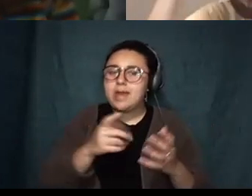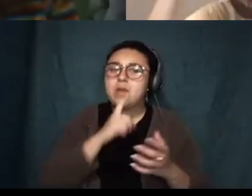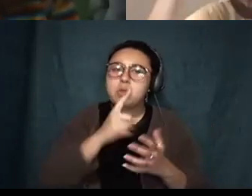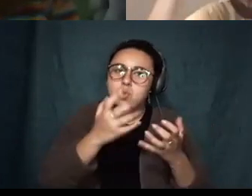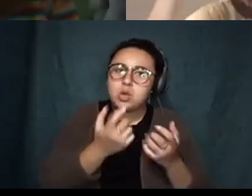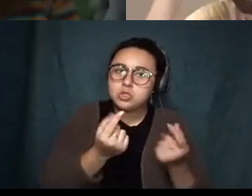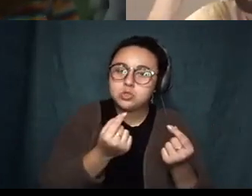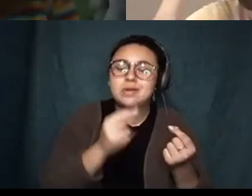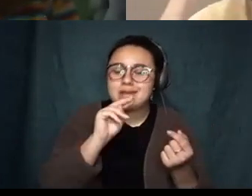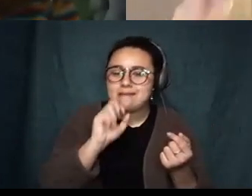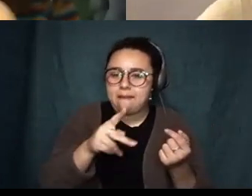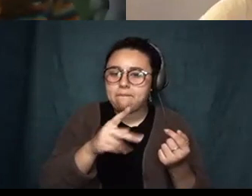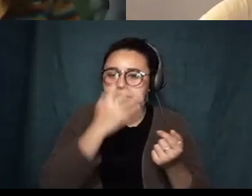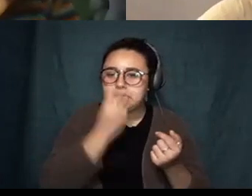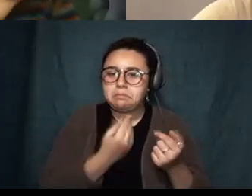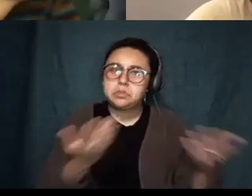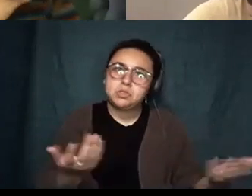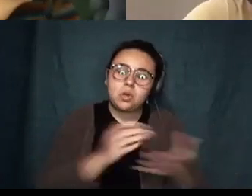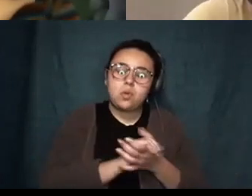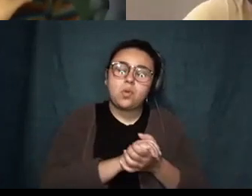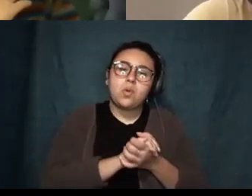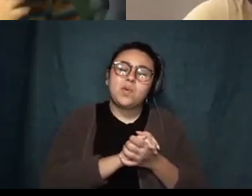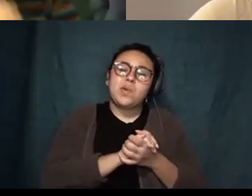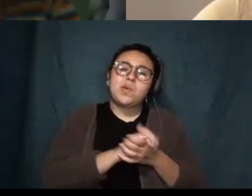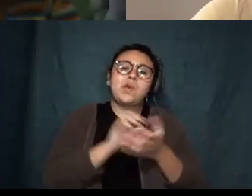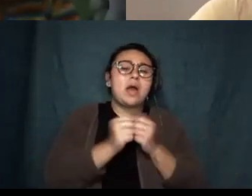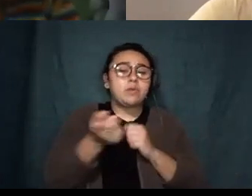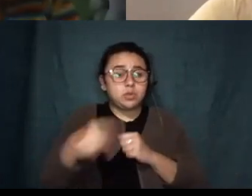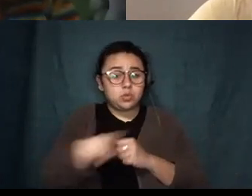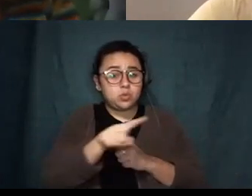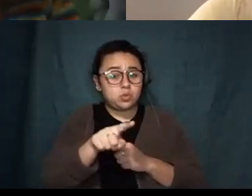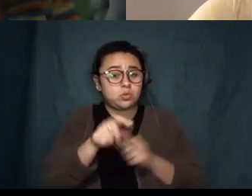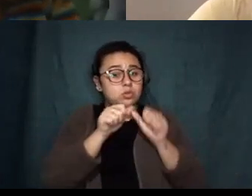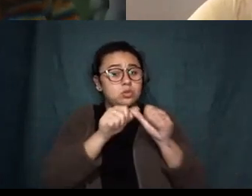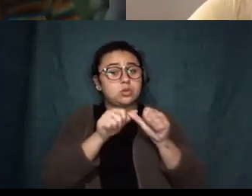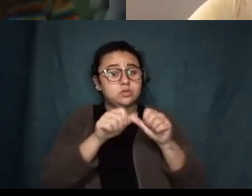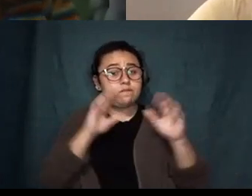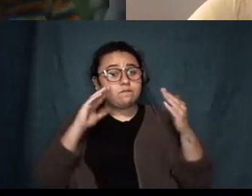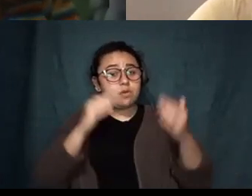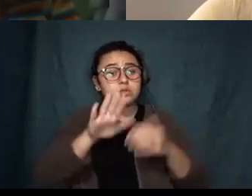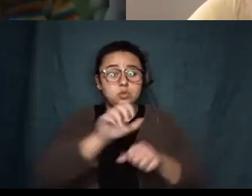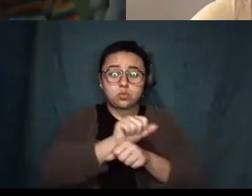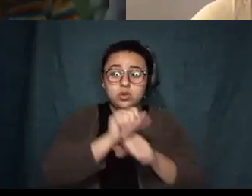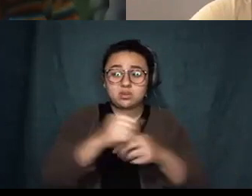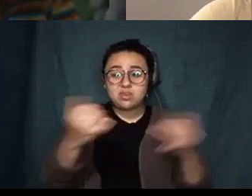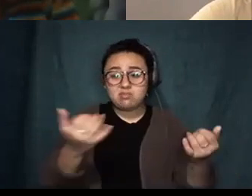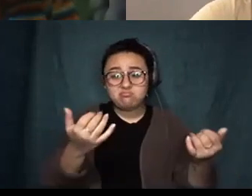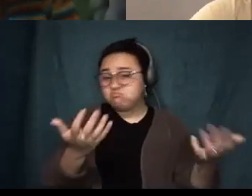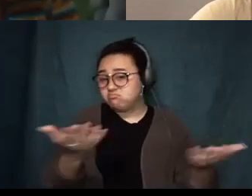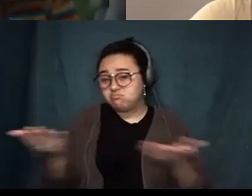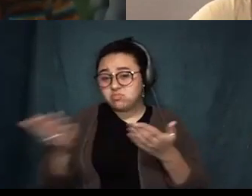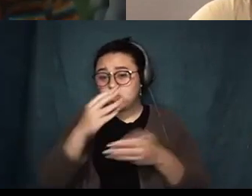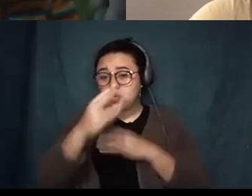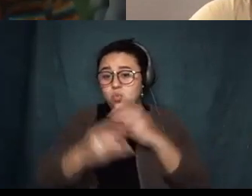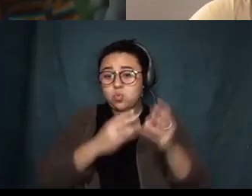do um so so how how do you guys continue to focus on your work while the world